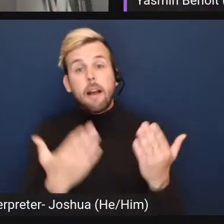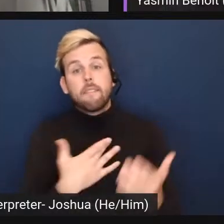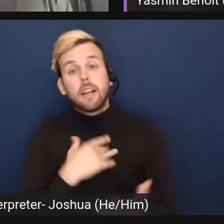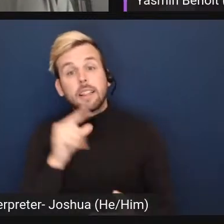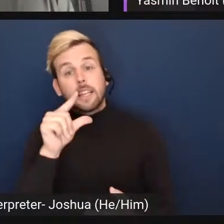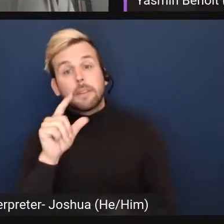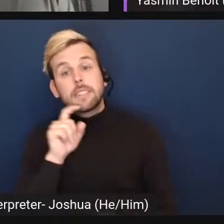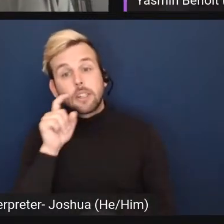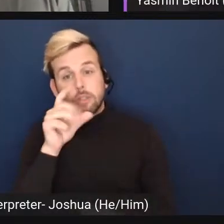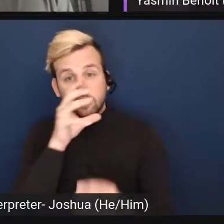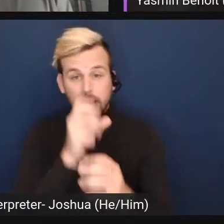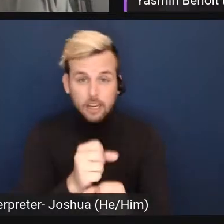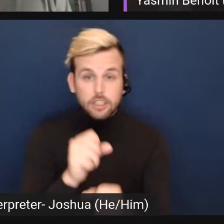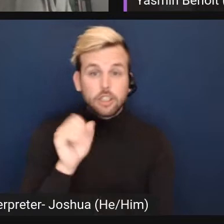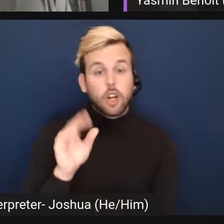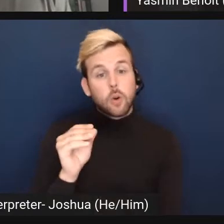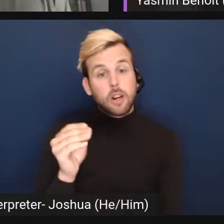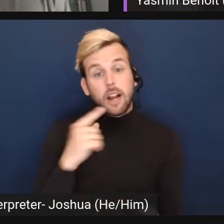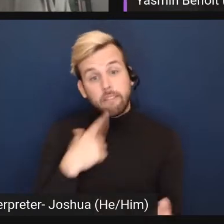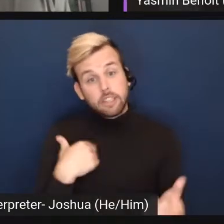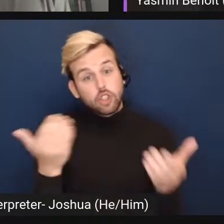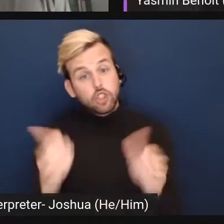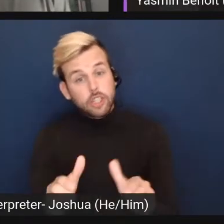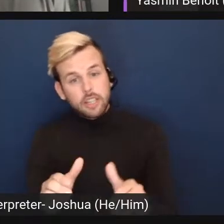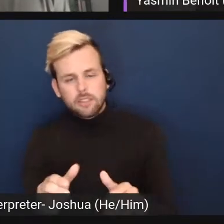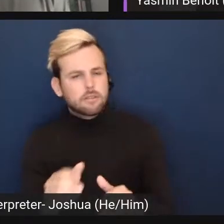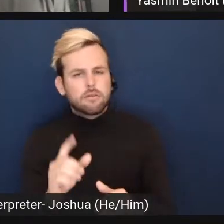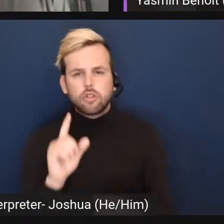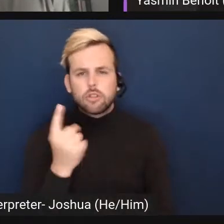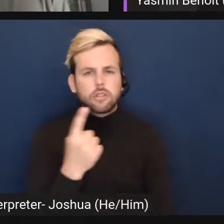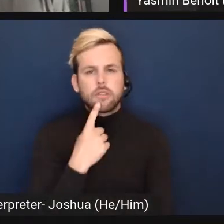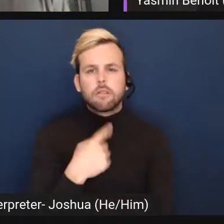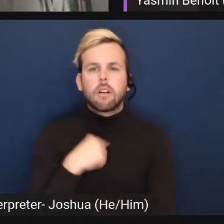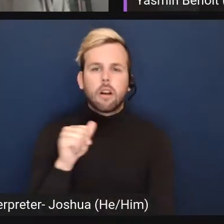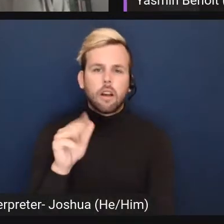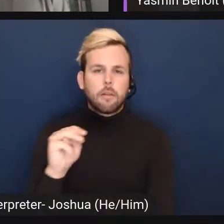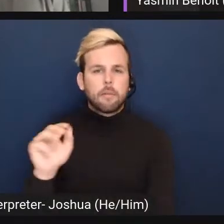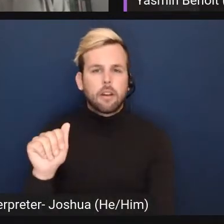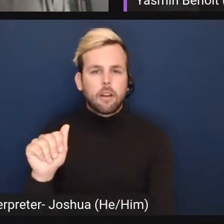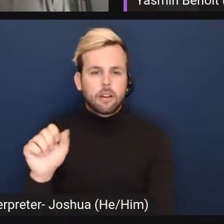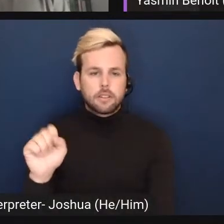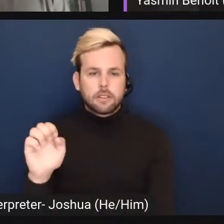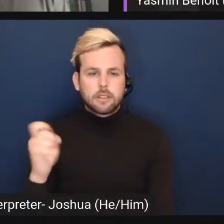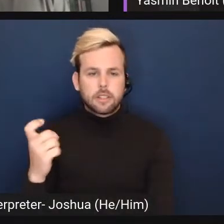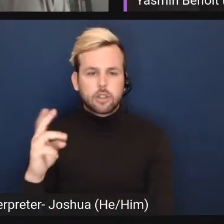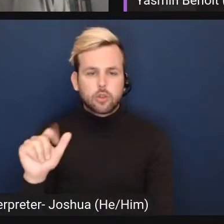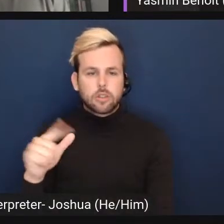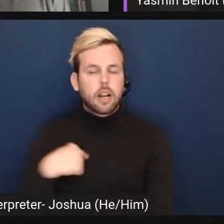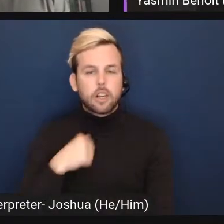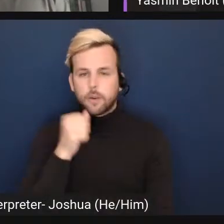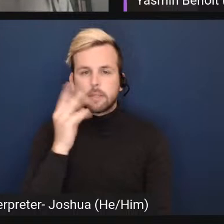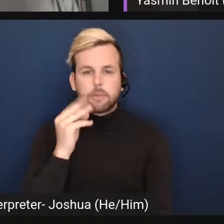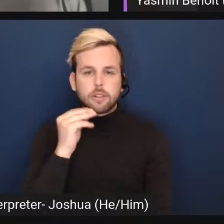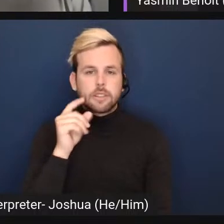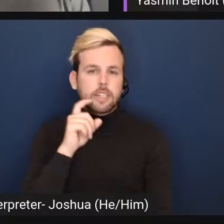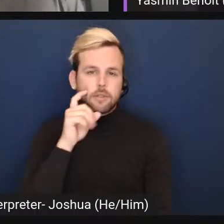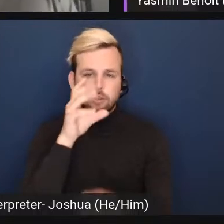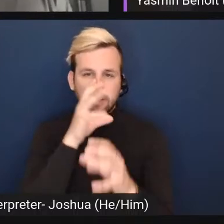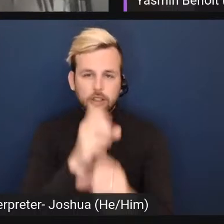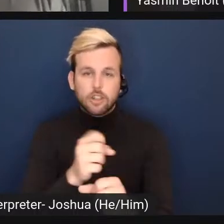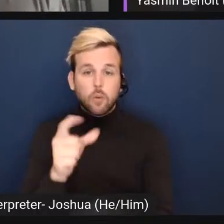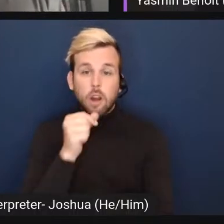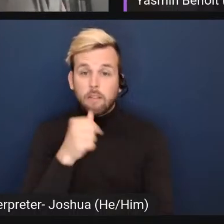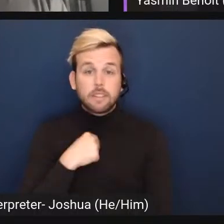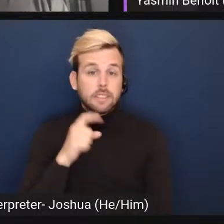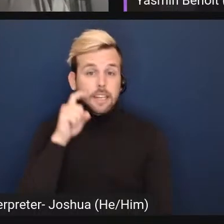bit of sexual attraction. So there's a chance there. I would just say, you know, I'm asexual. I don't experience sexual attraction. You're not going to have sex with